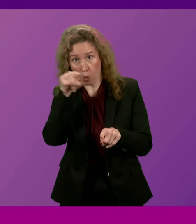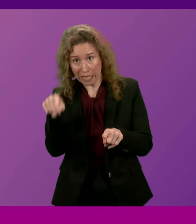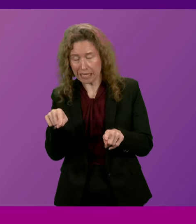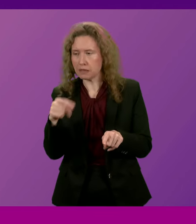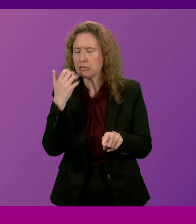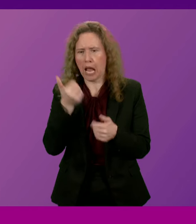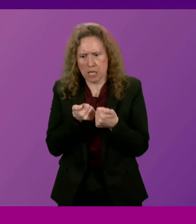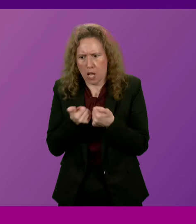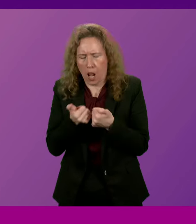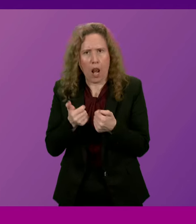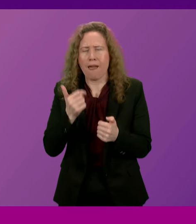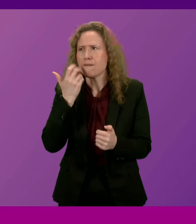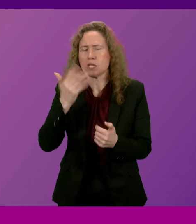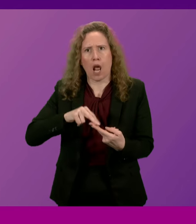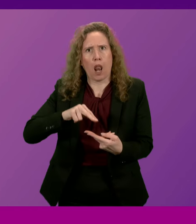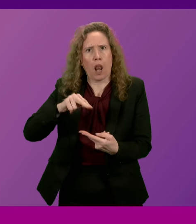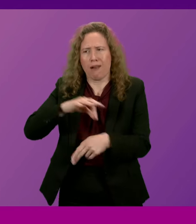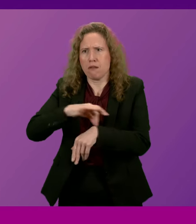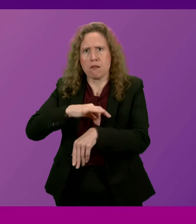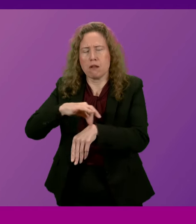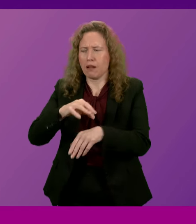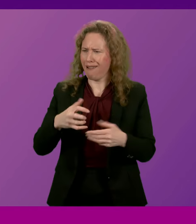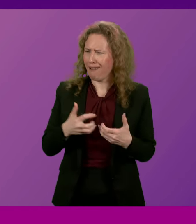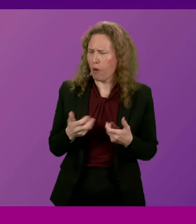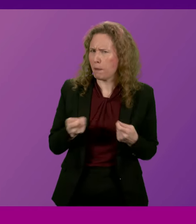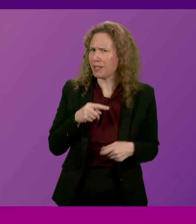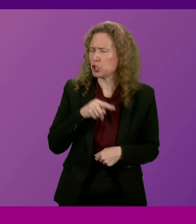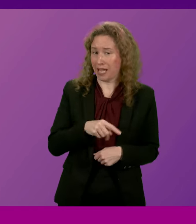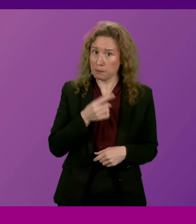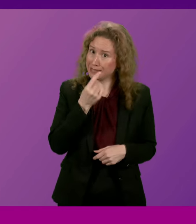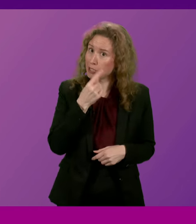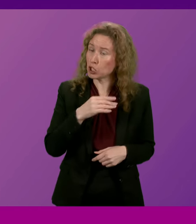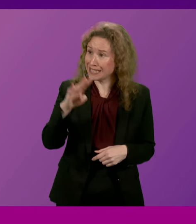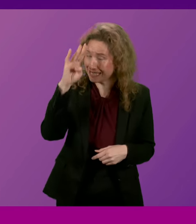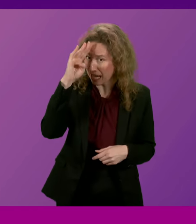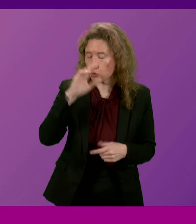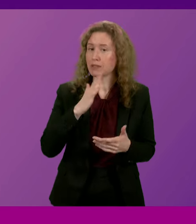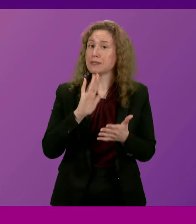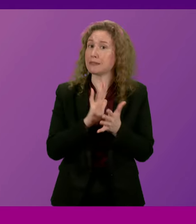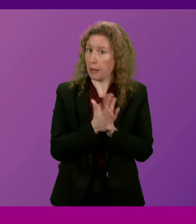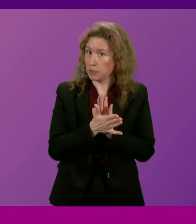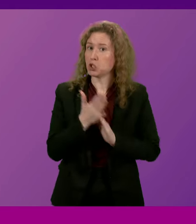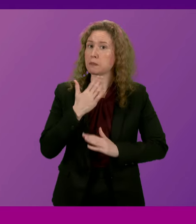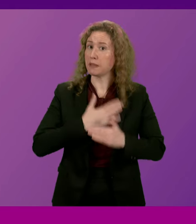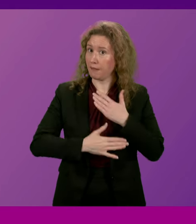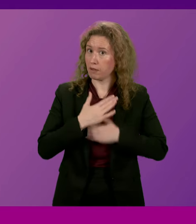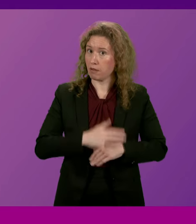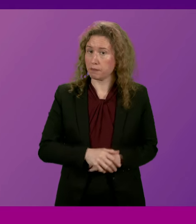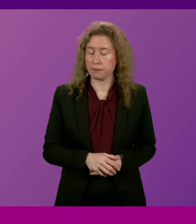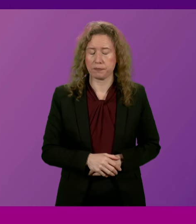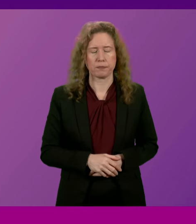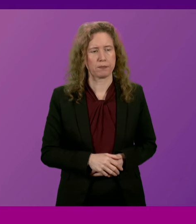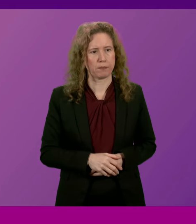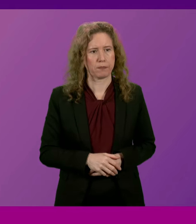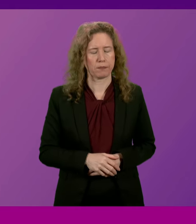of daily gaming, and how does it plan to manage this potentially dangerous and damaging behaviour? Mr. Minister. I